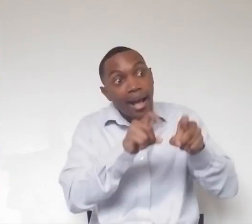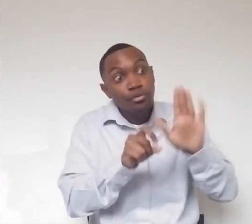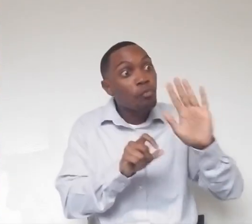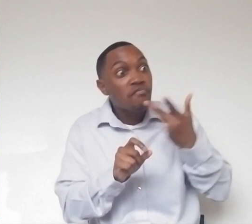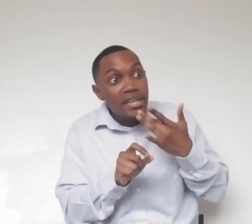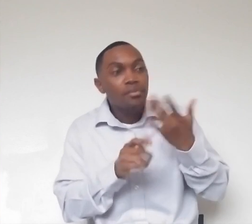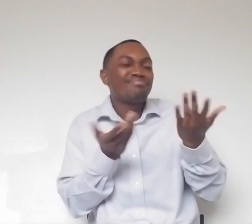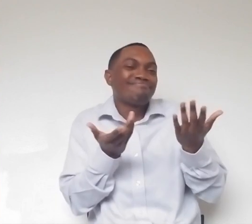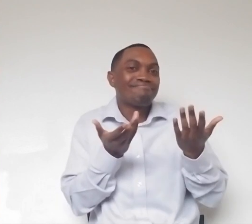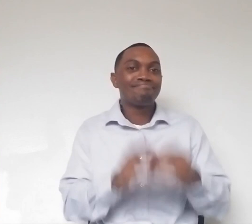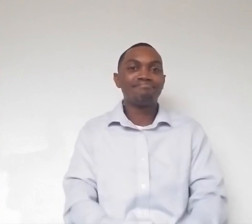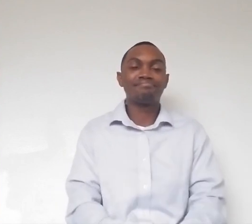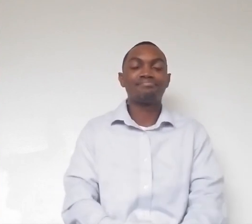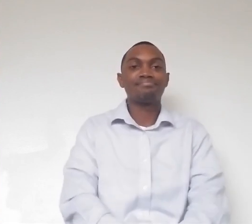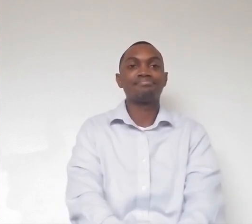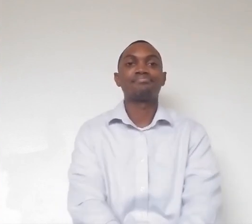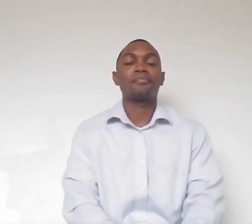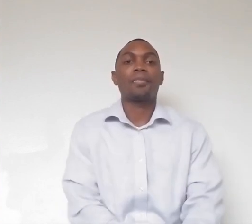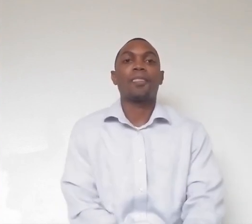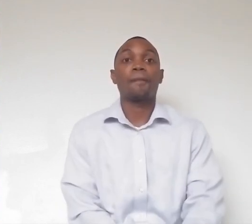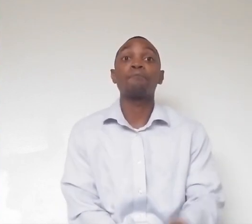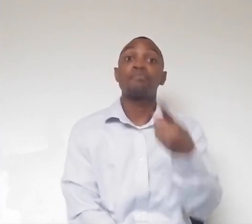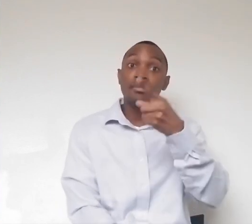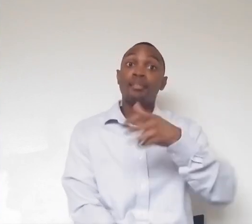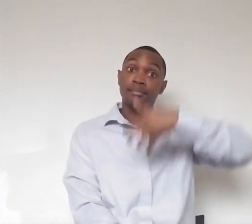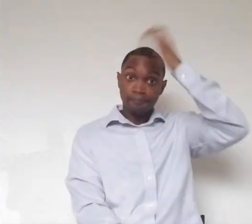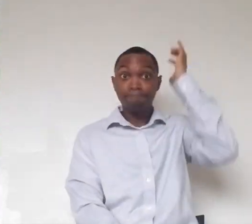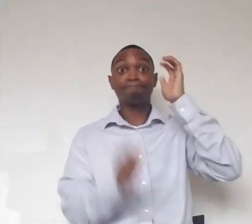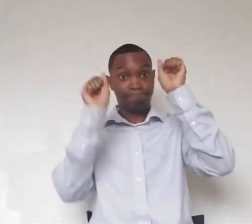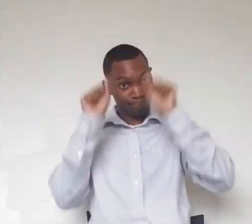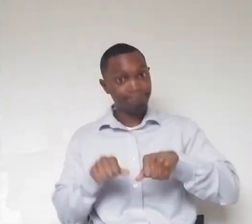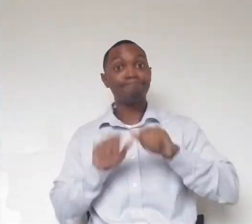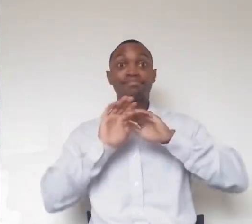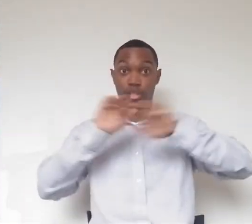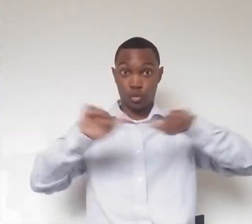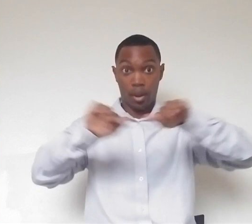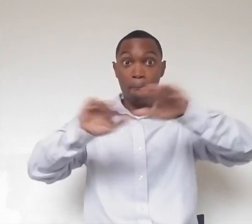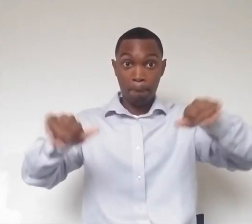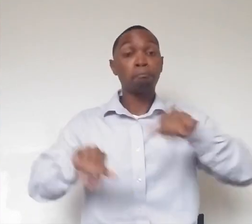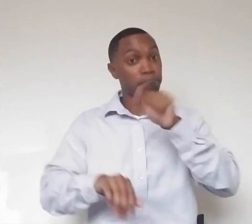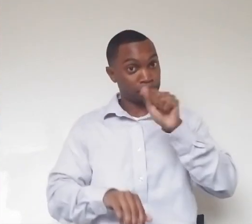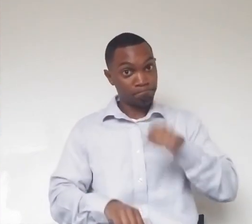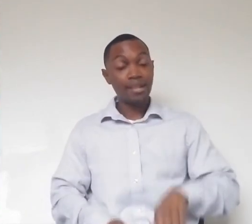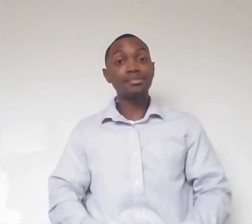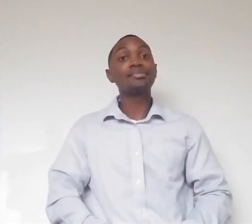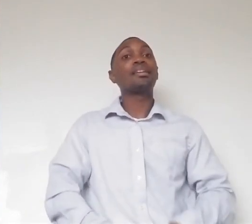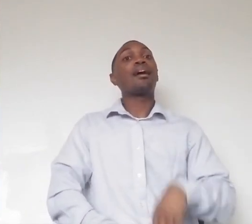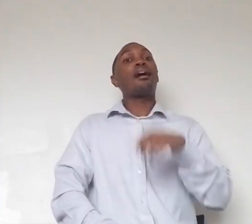Can you swim? They can swim. That's a great question. Yeah, lions are more than capable of swimming. Um, for the most part,